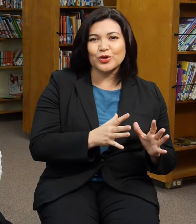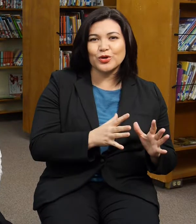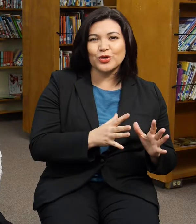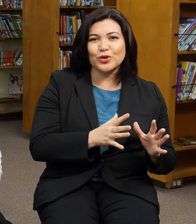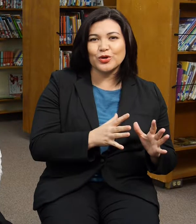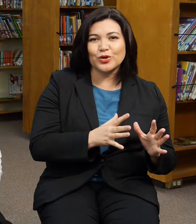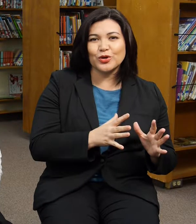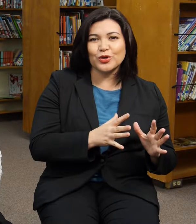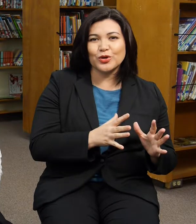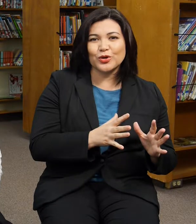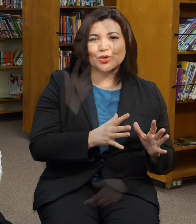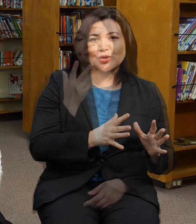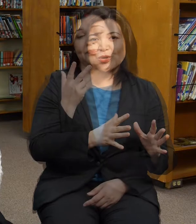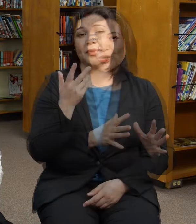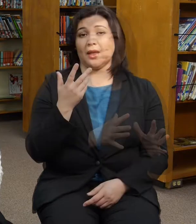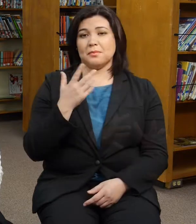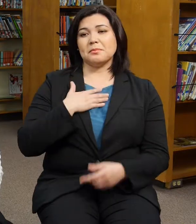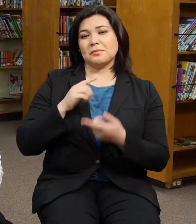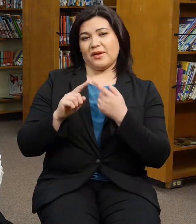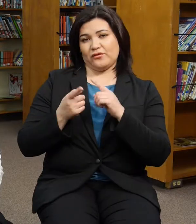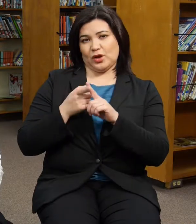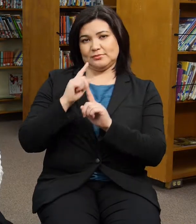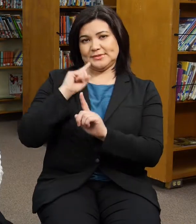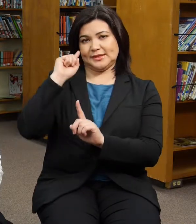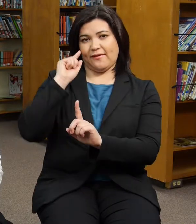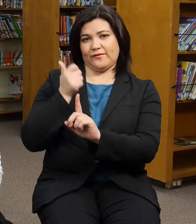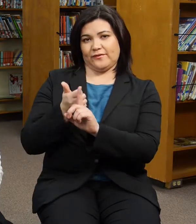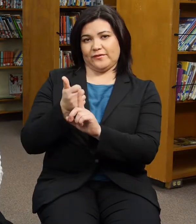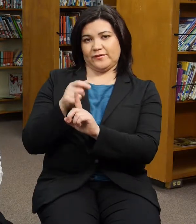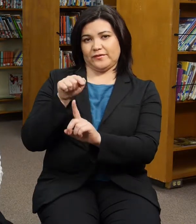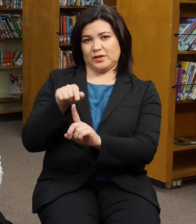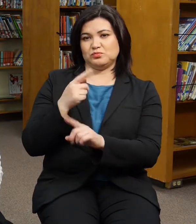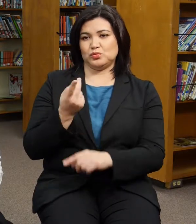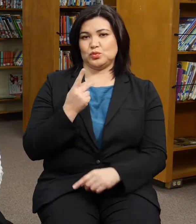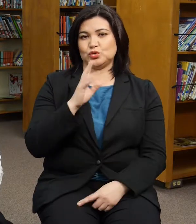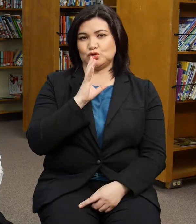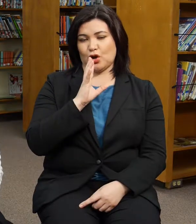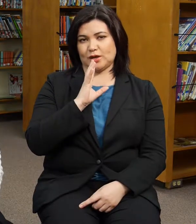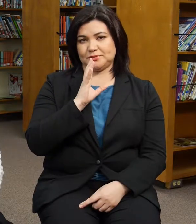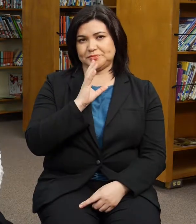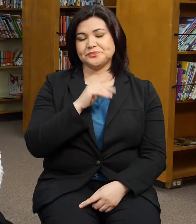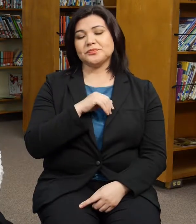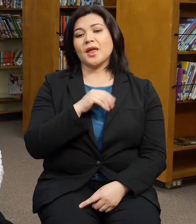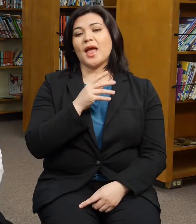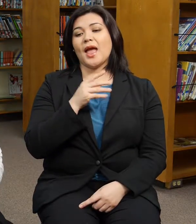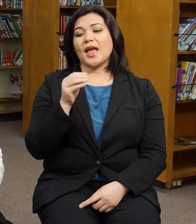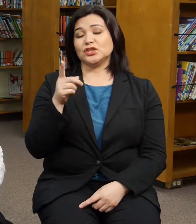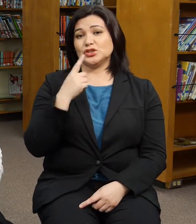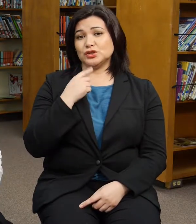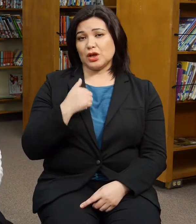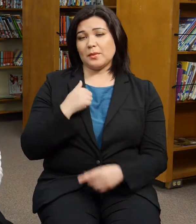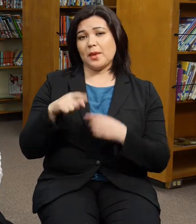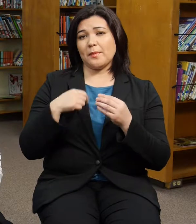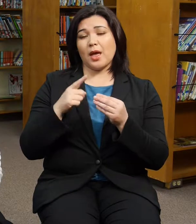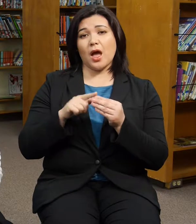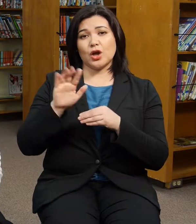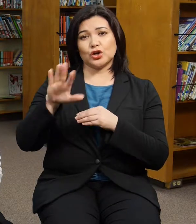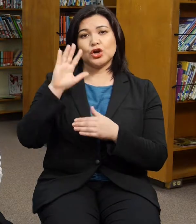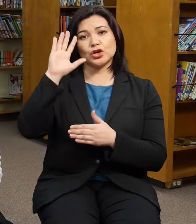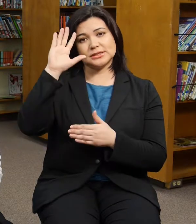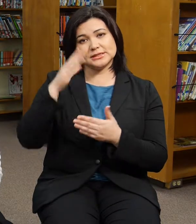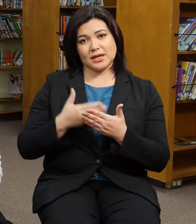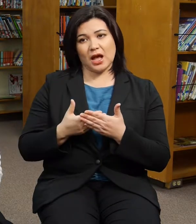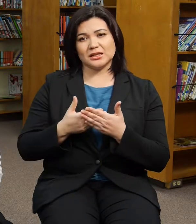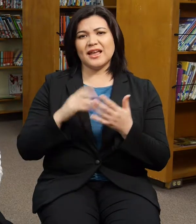We were talking with my friend, she's deaf, and she was telling me about her son, and other little things that he was